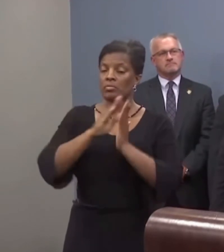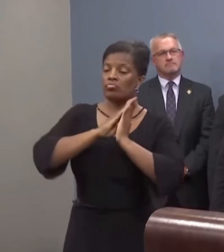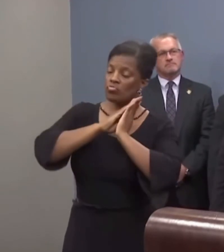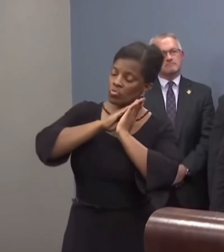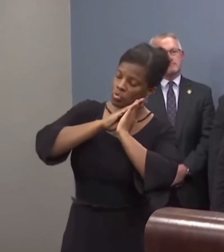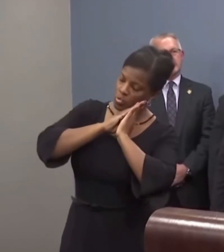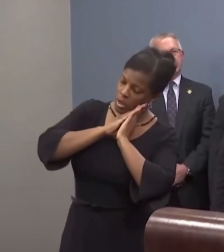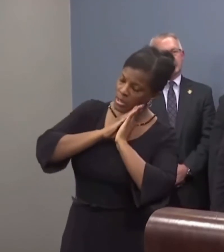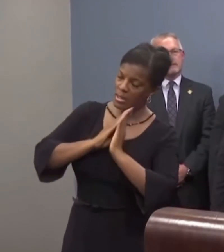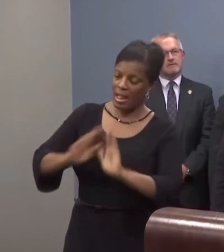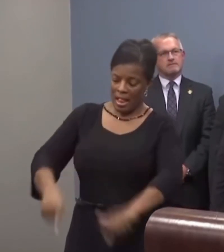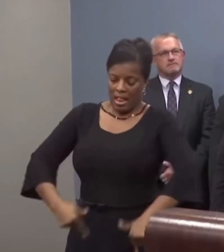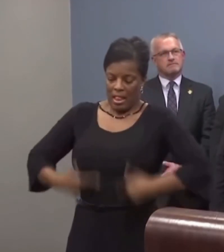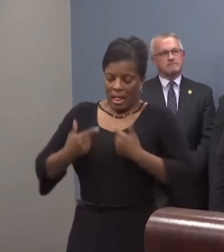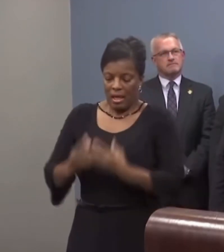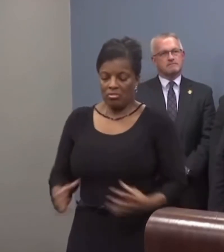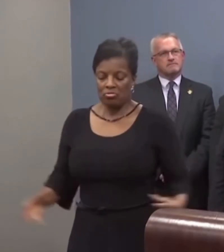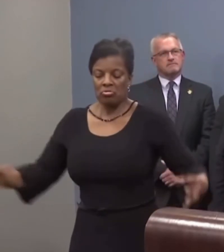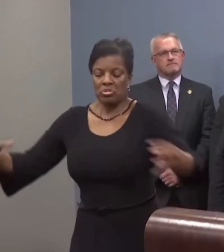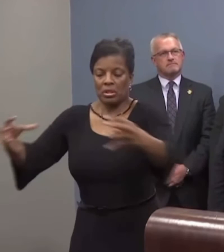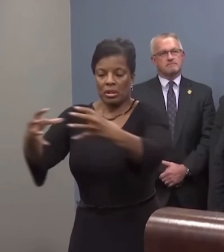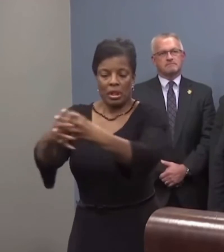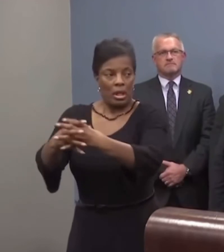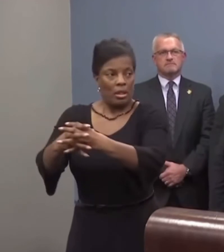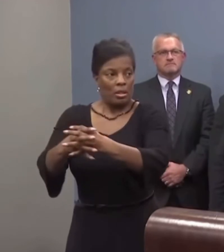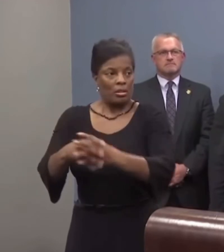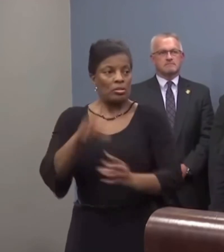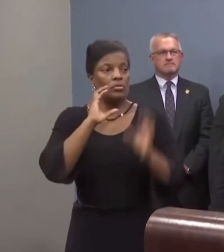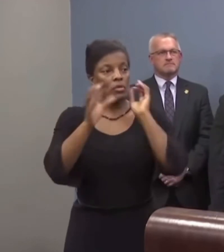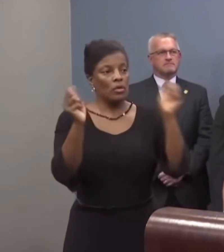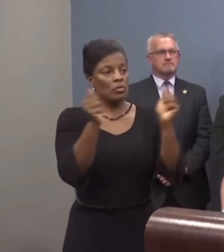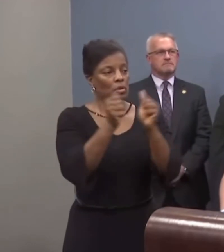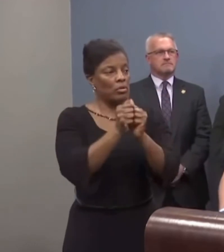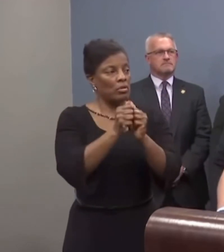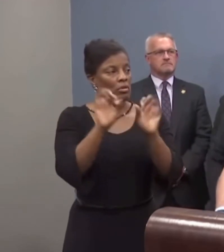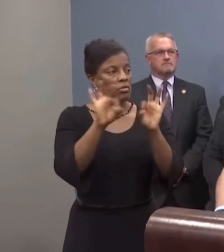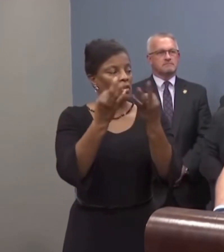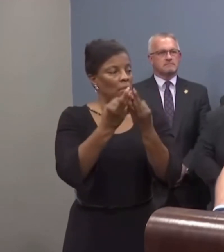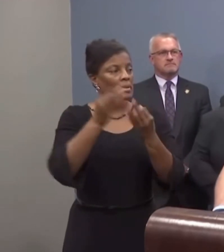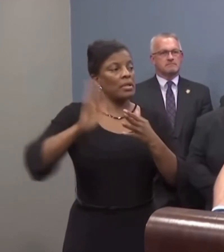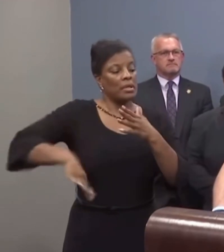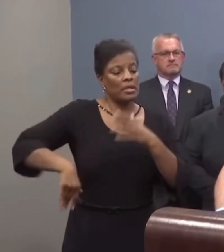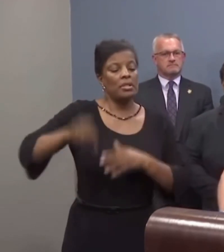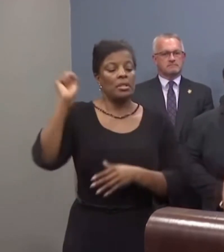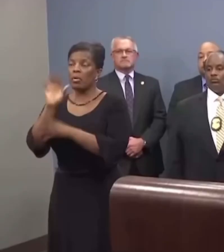try and put their lives back together. Were you able to talk to me? Yes, I talked to my –